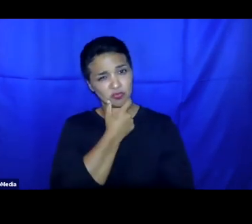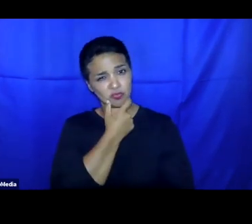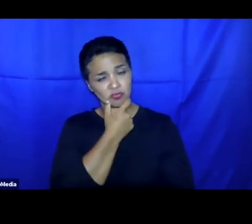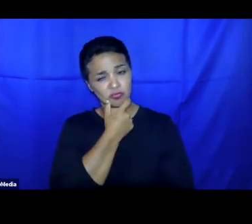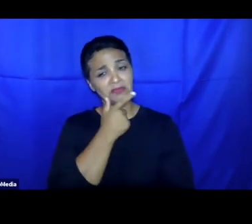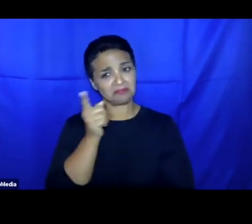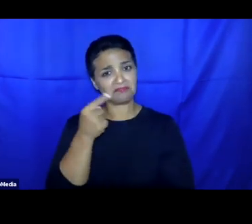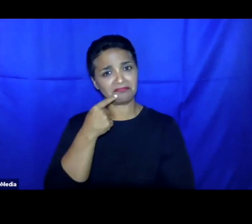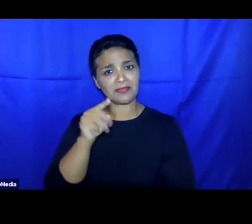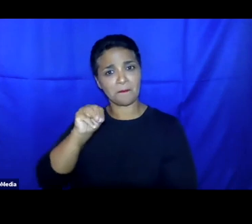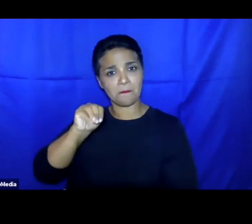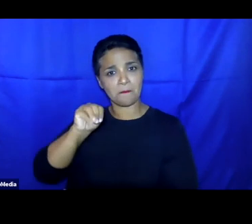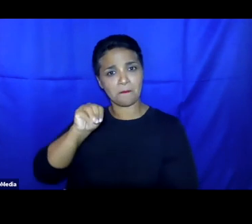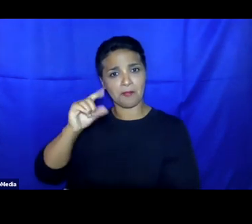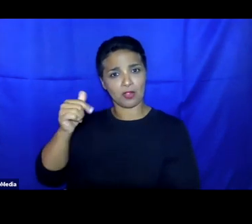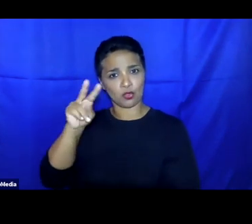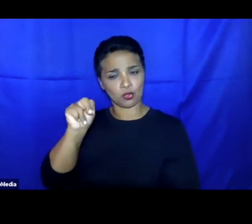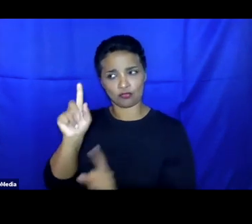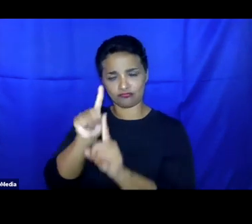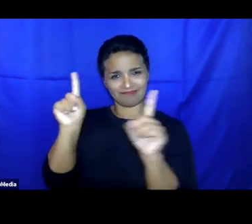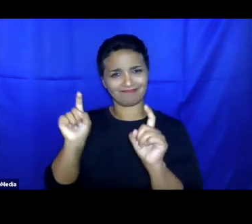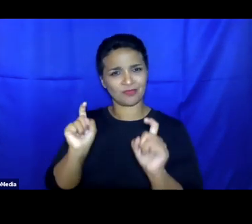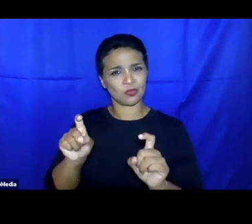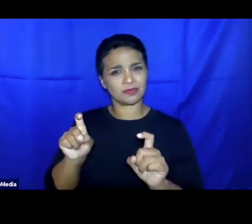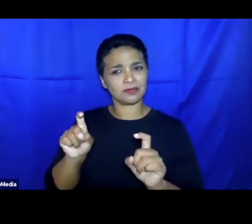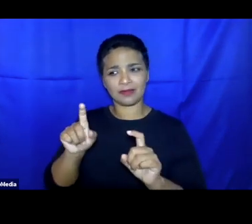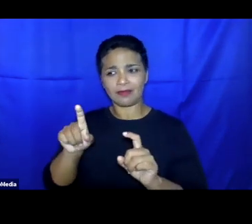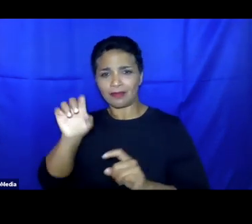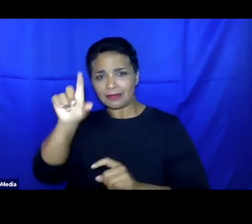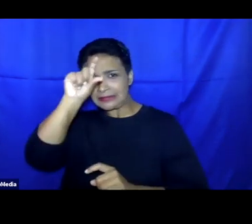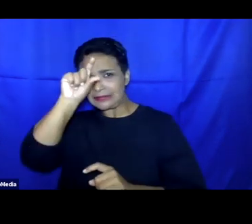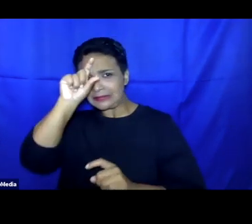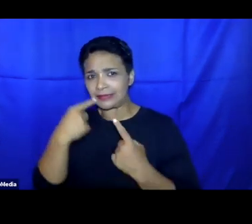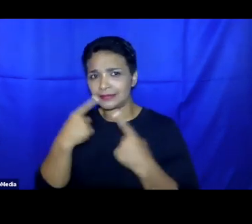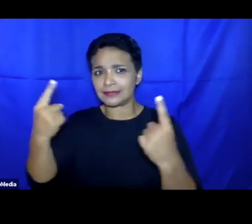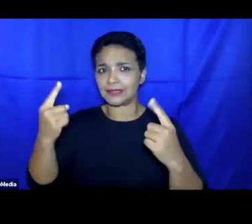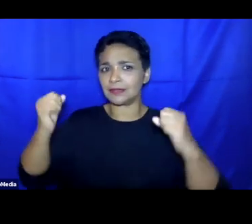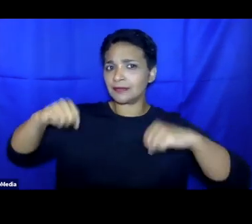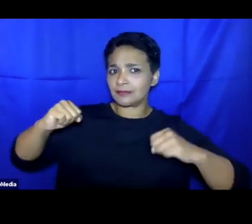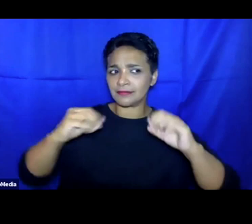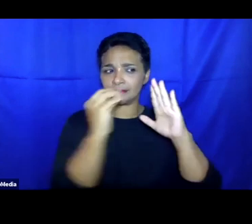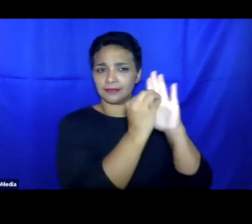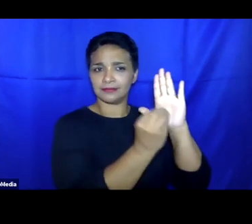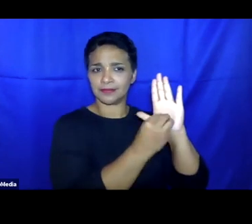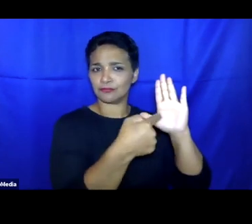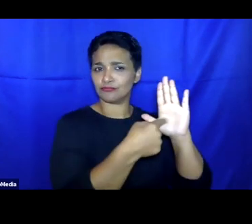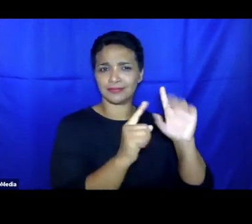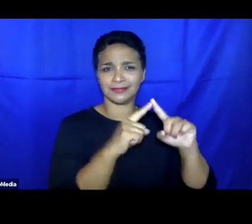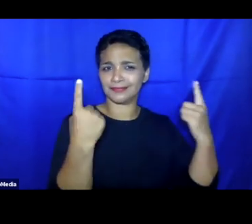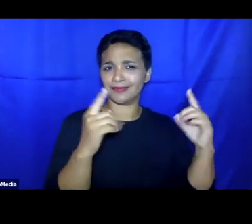and questions of transparency and accountability within the EU legal order. Simultaneously, while these EU instruments